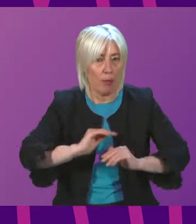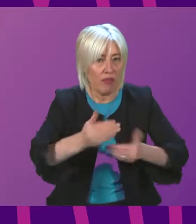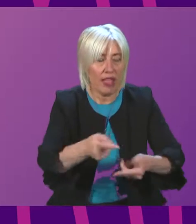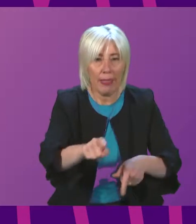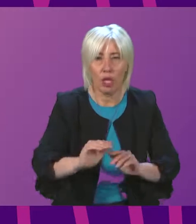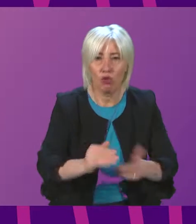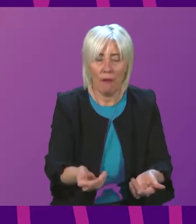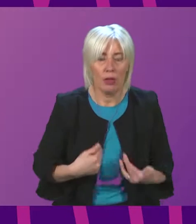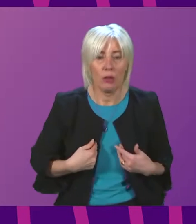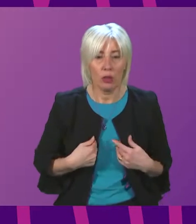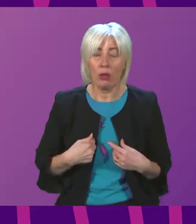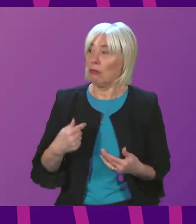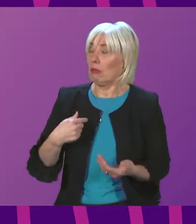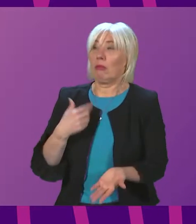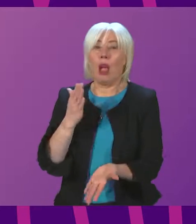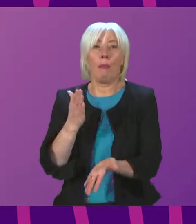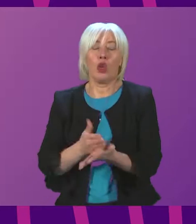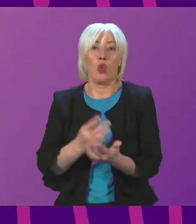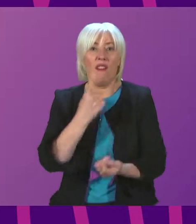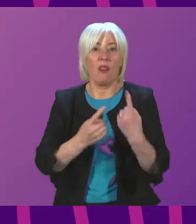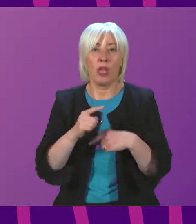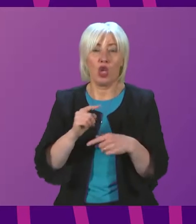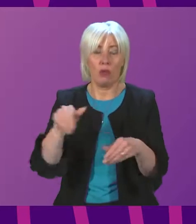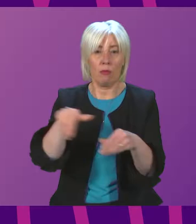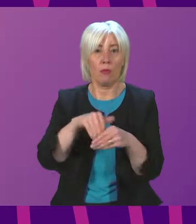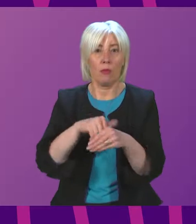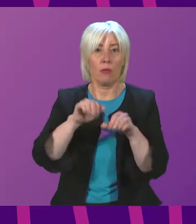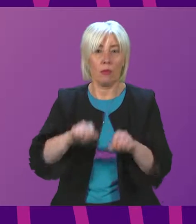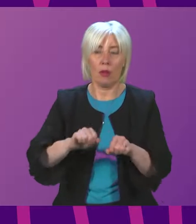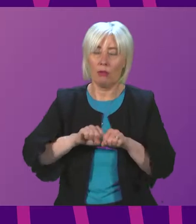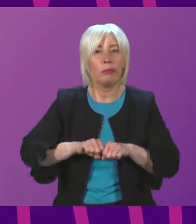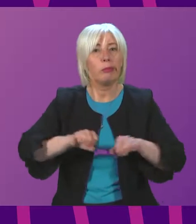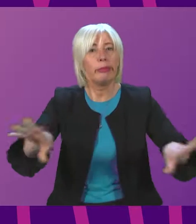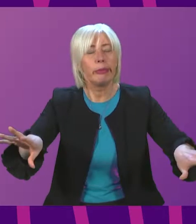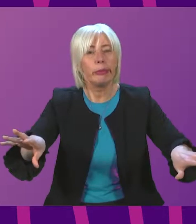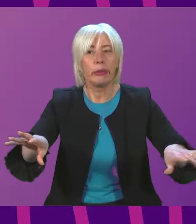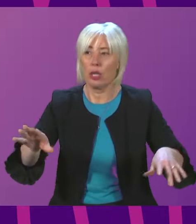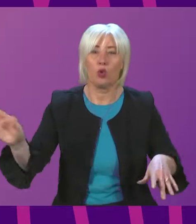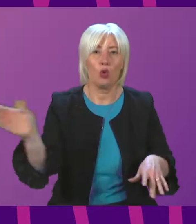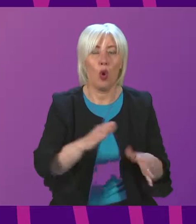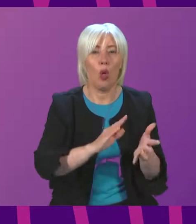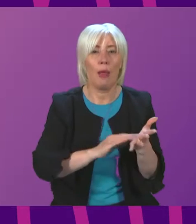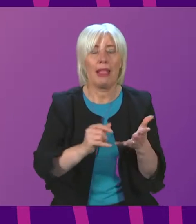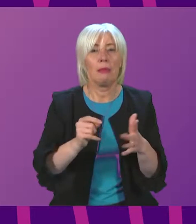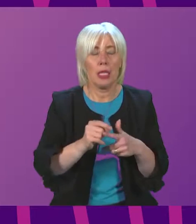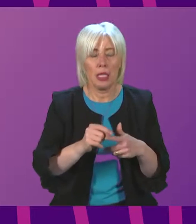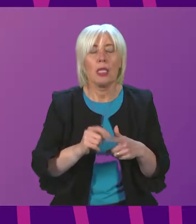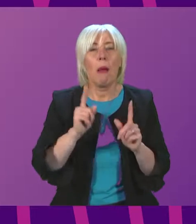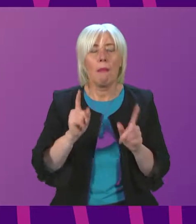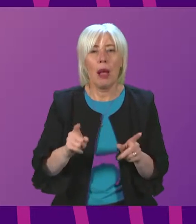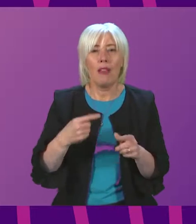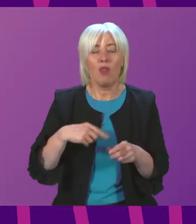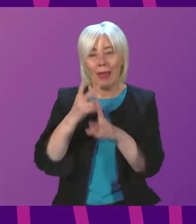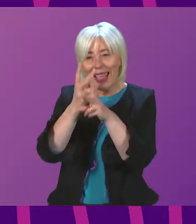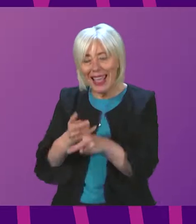Well, again, I'll make sure that that information is included in the circular that is going to MSPs. But between